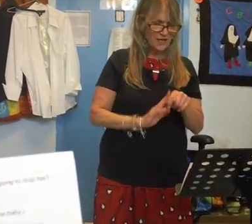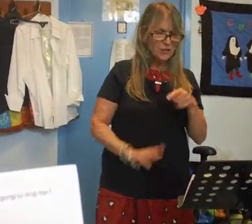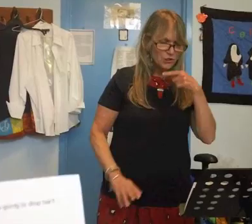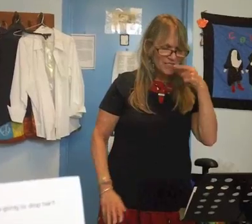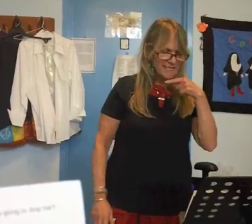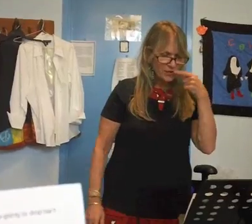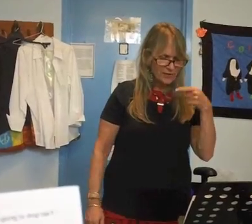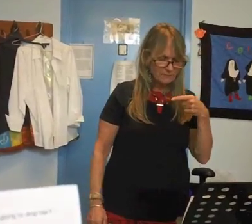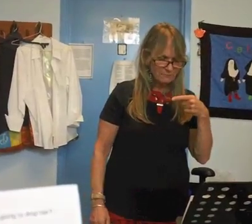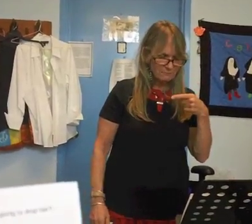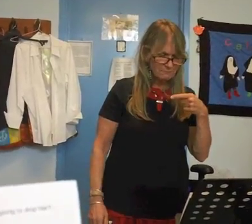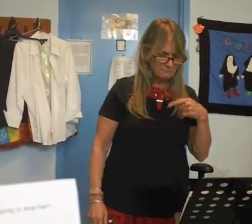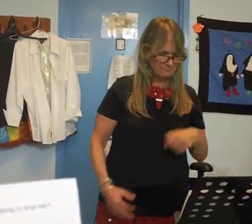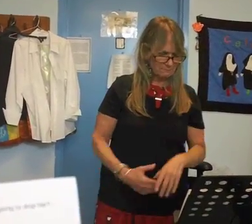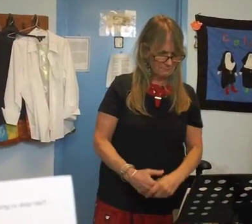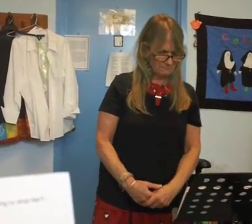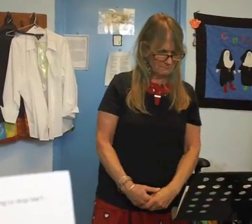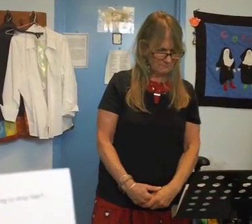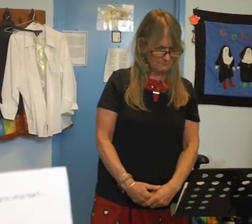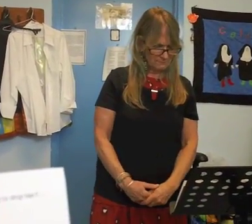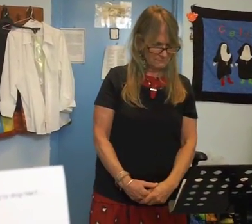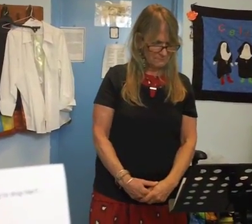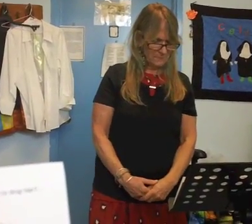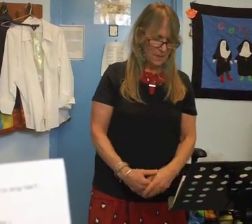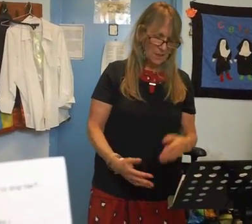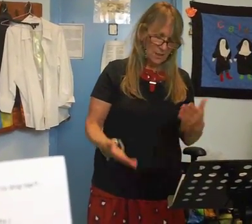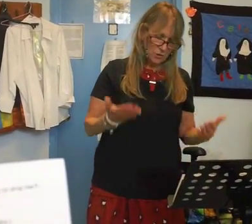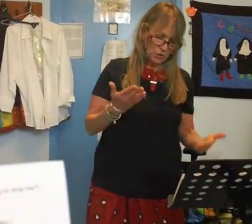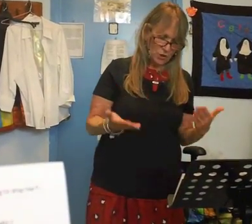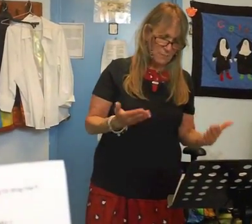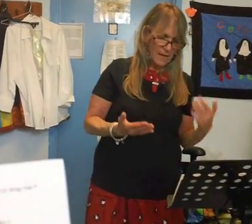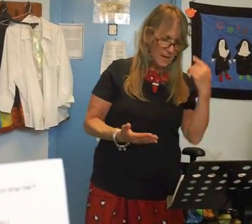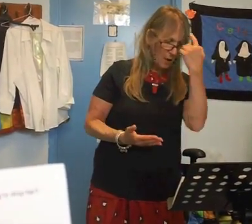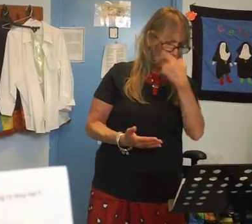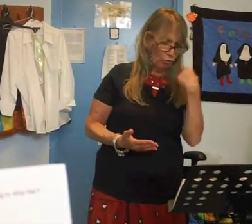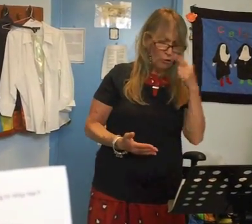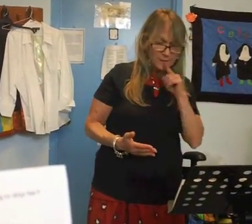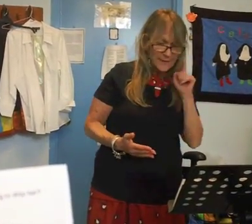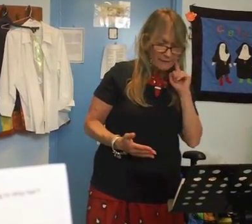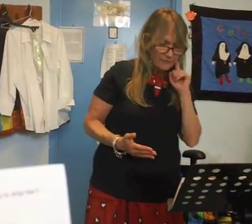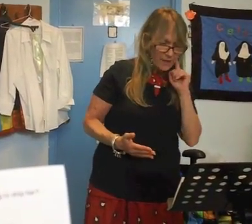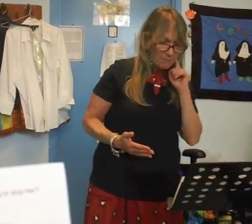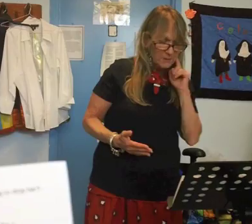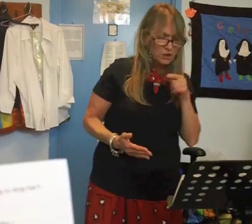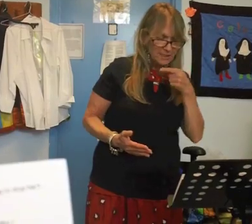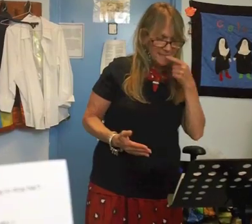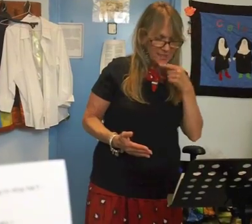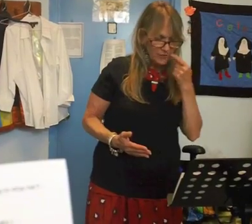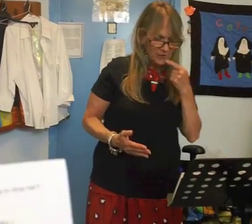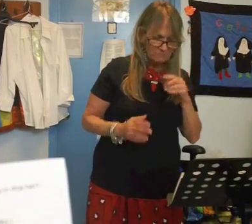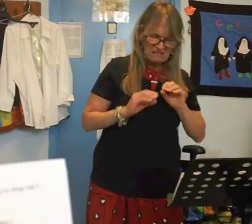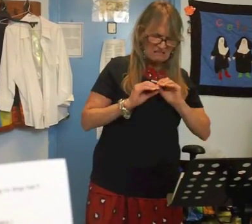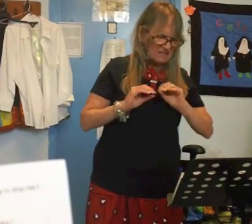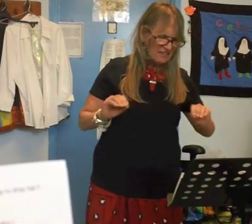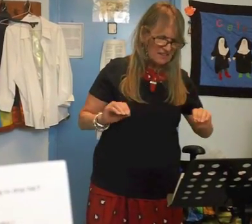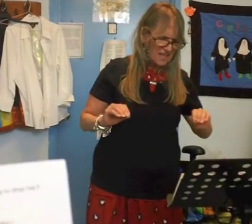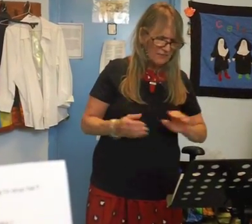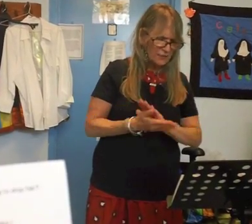she's hearing she looks deaf she may look deaf but she's hearing nothing ever